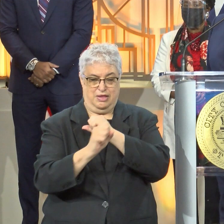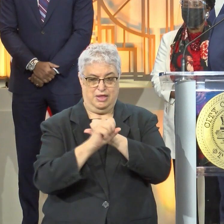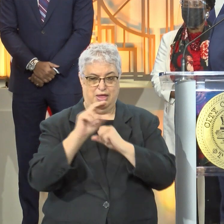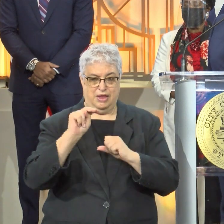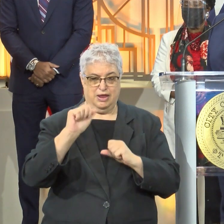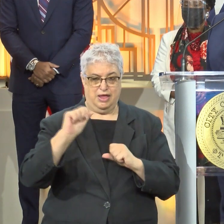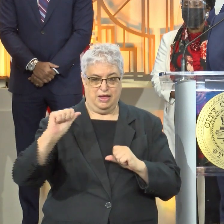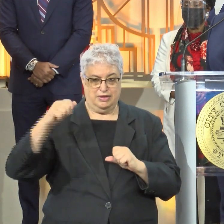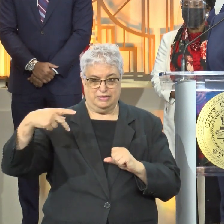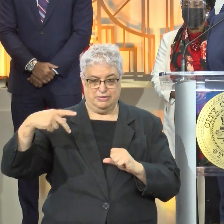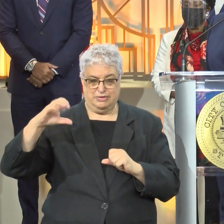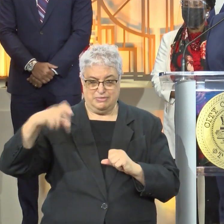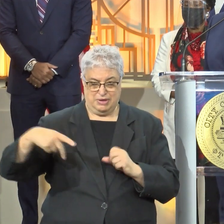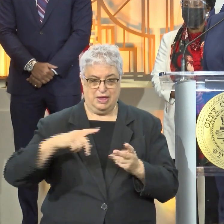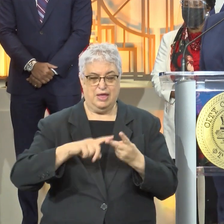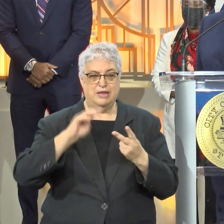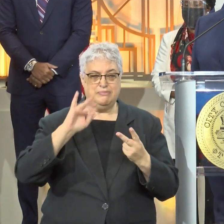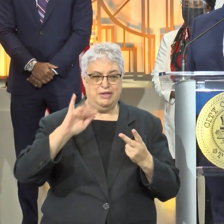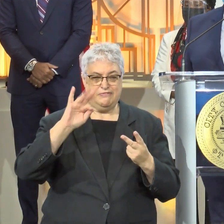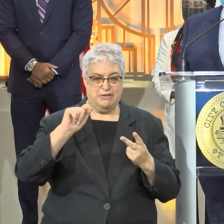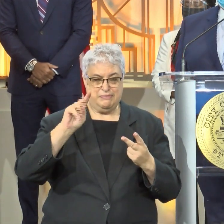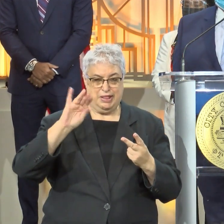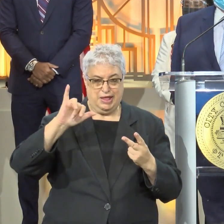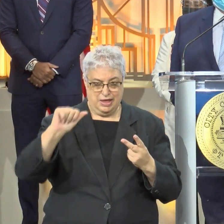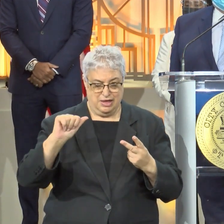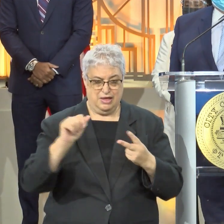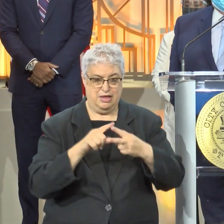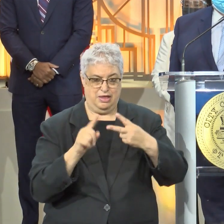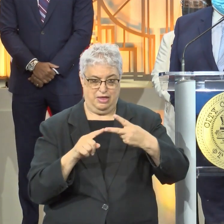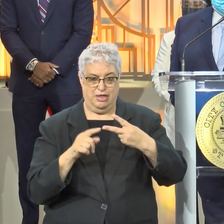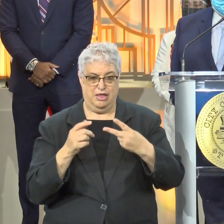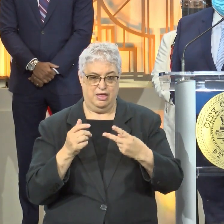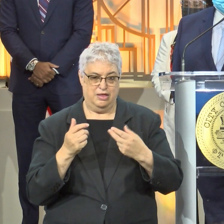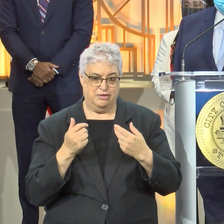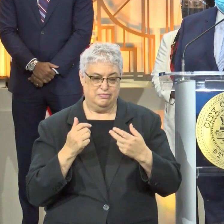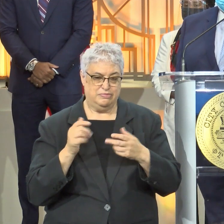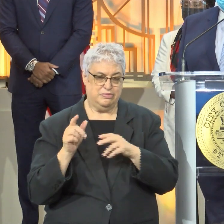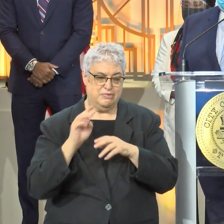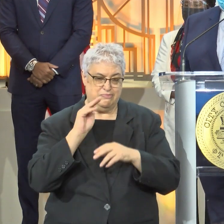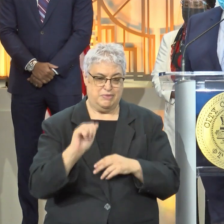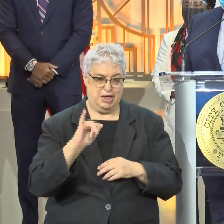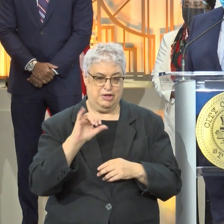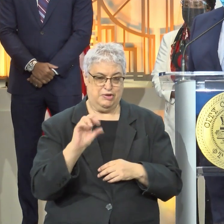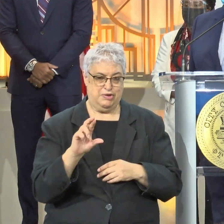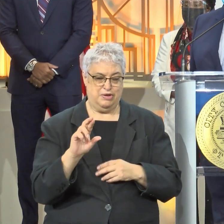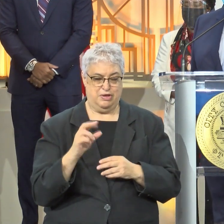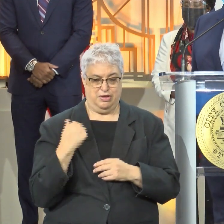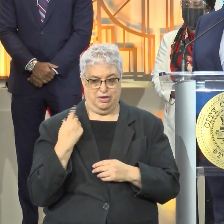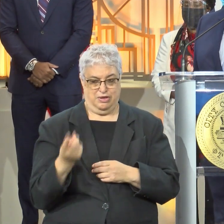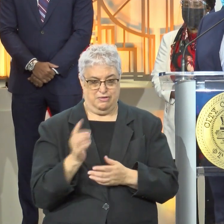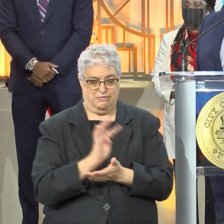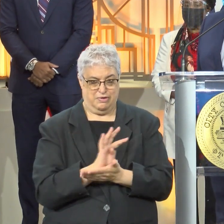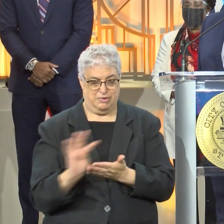make me familiar. So thank you very much for all the effort. And Mayor, will tell you that in the four weeks